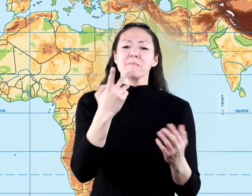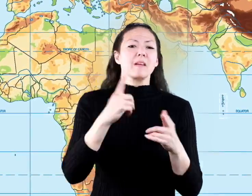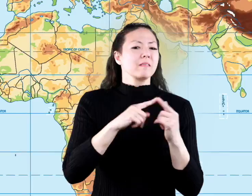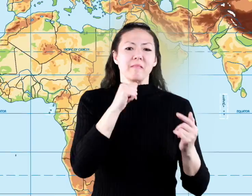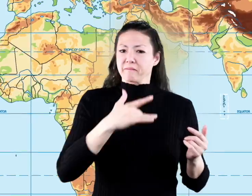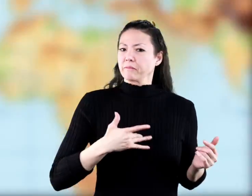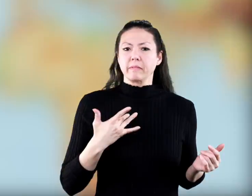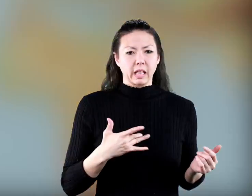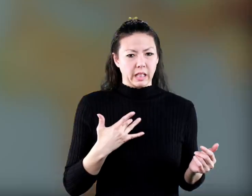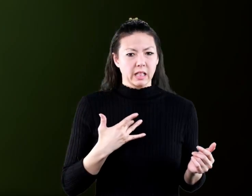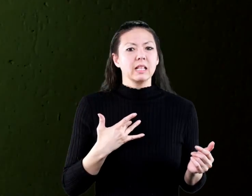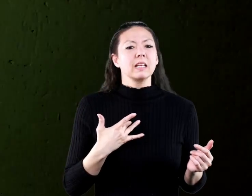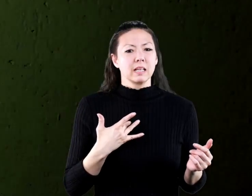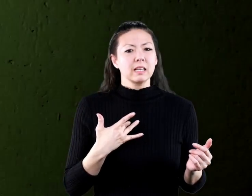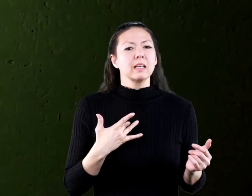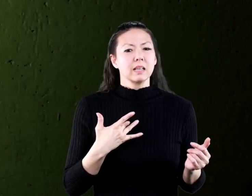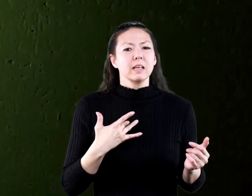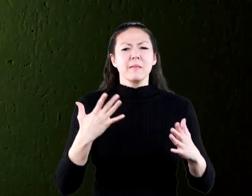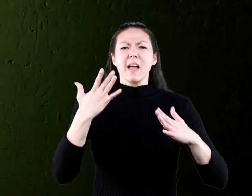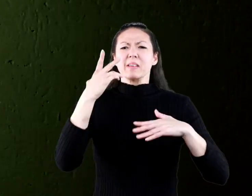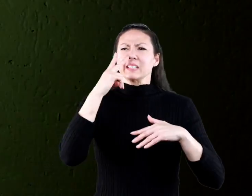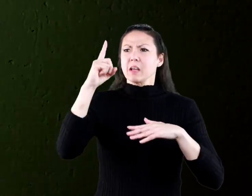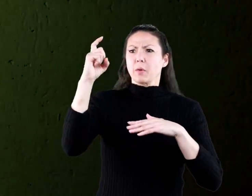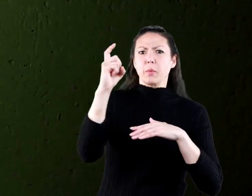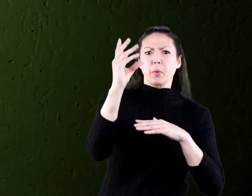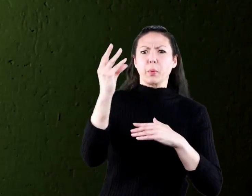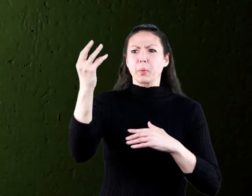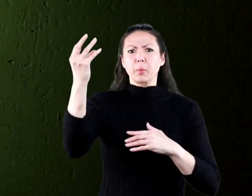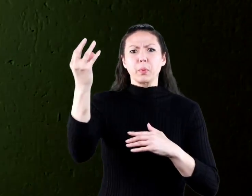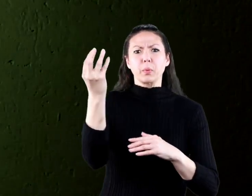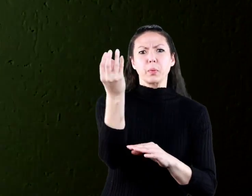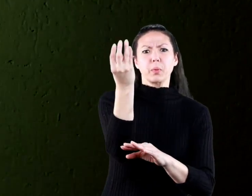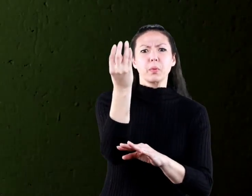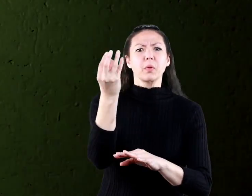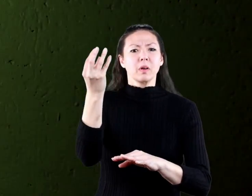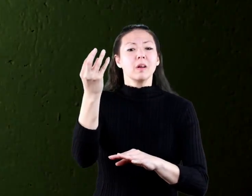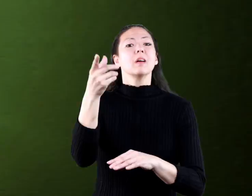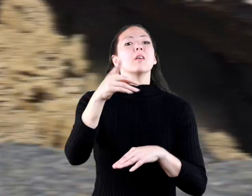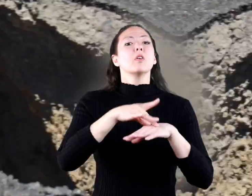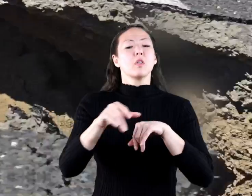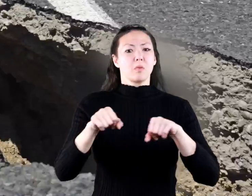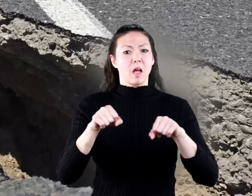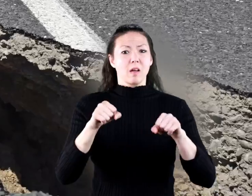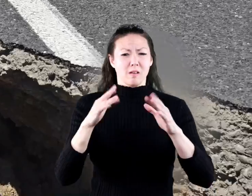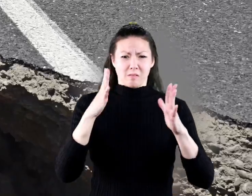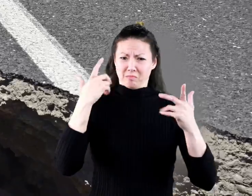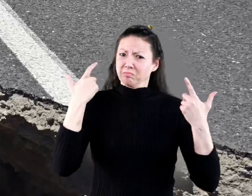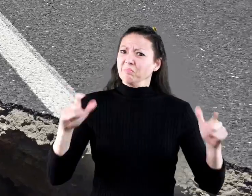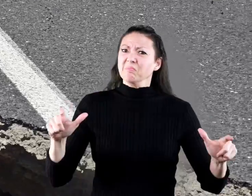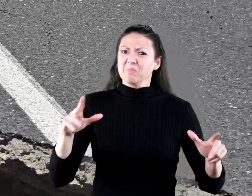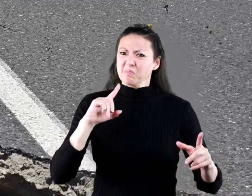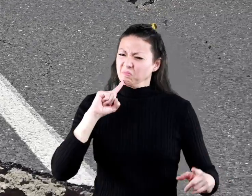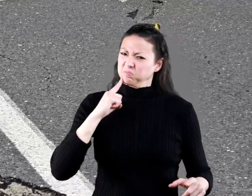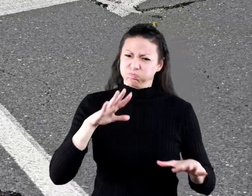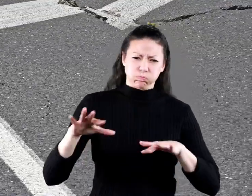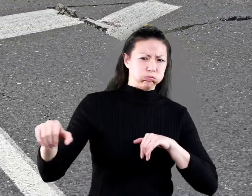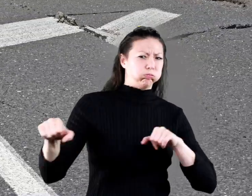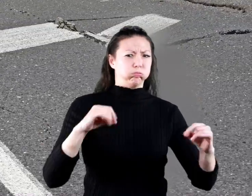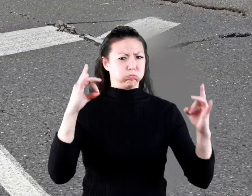so slight you may never feel it. You might see your hanging ceiling lights swing. Or an earthquake may be so massive and